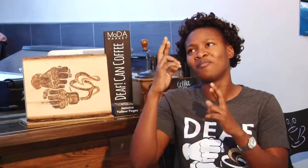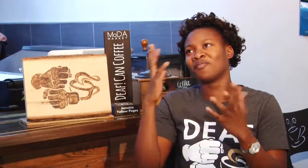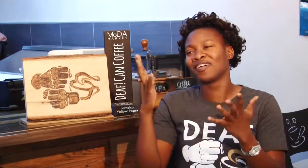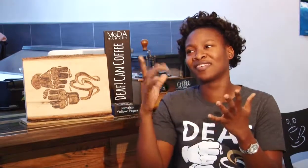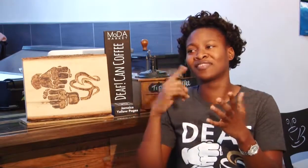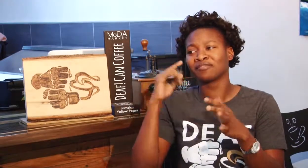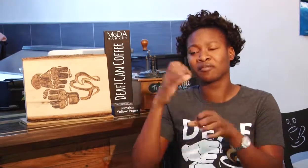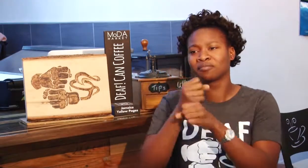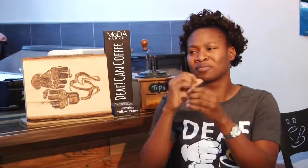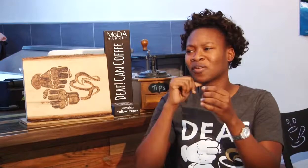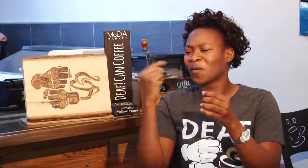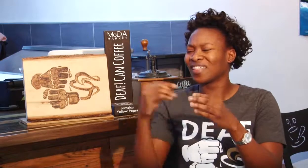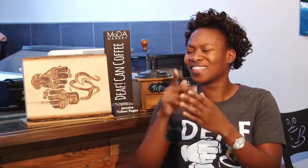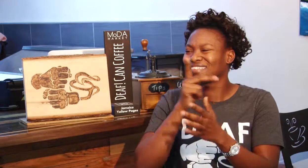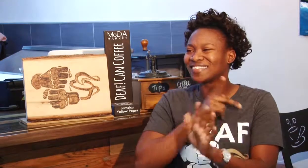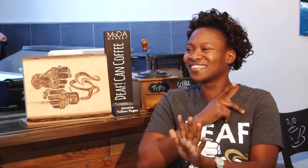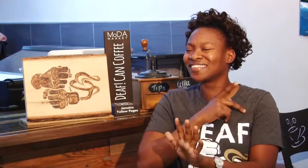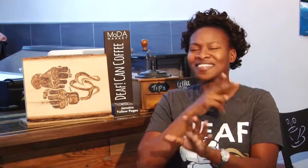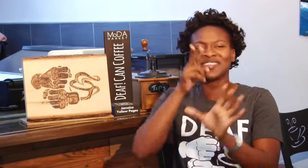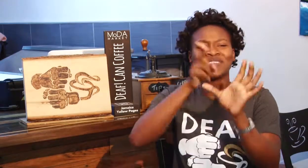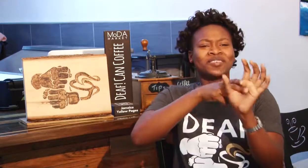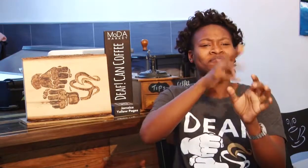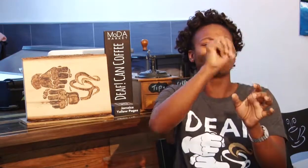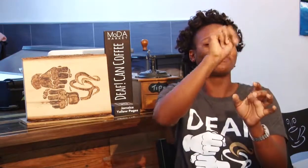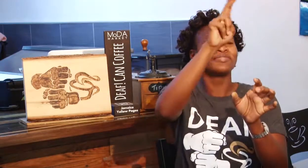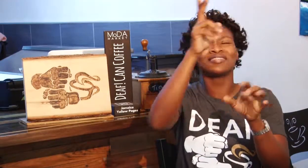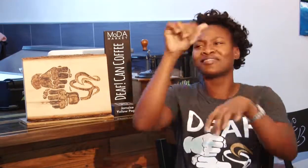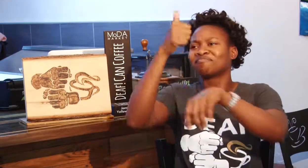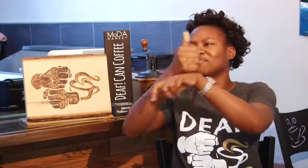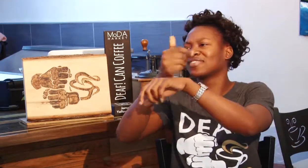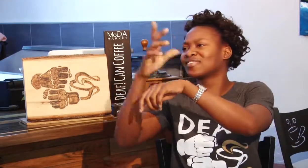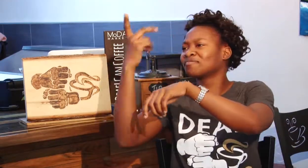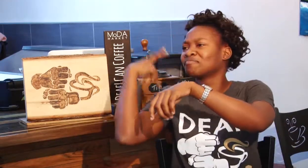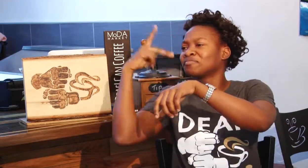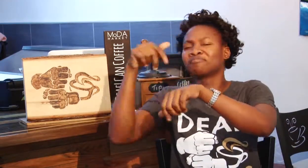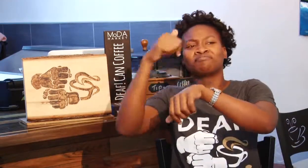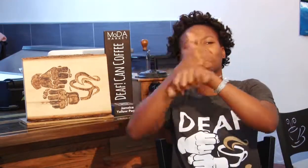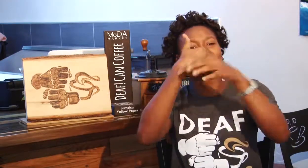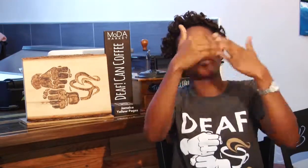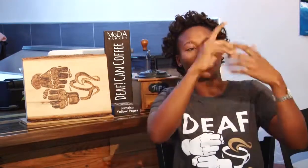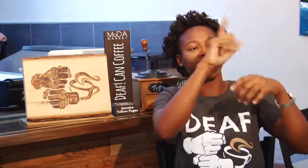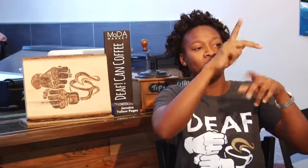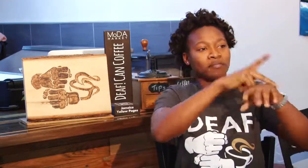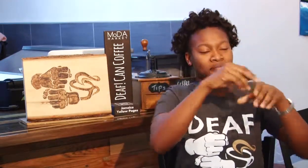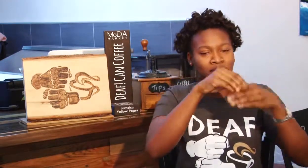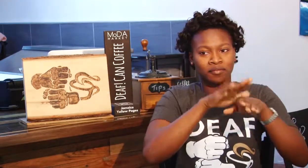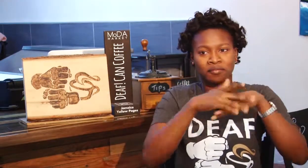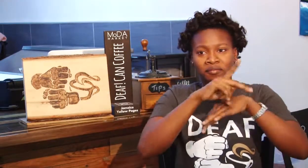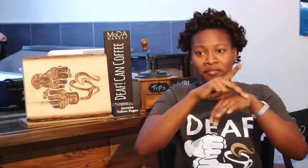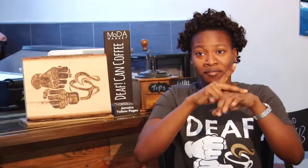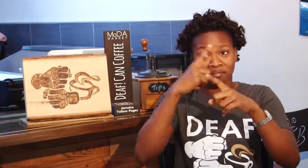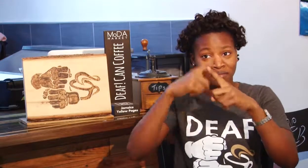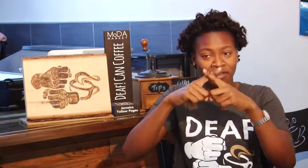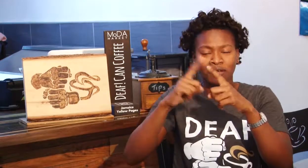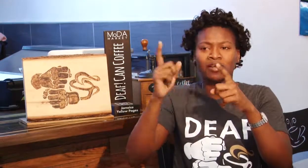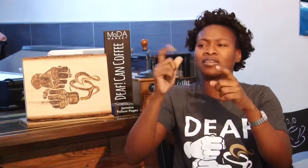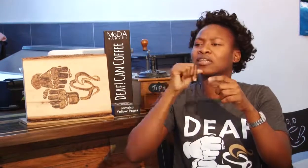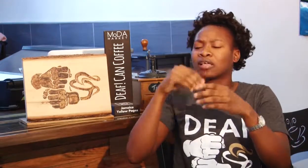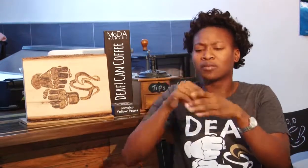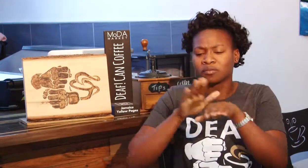Oh, my dream, my future for Def Can Coffee, I don't want to be just here in Kingston. I want to be in Mandeville. I want to be in Montego Bay. want to be all over the island, all